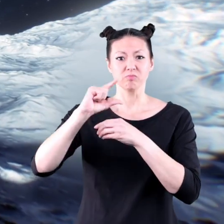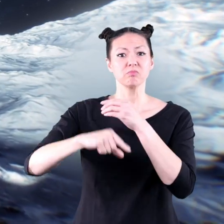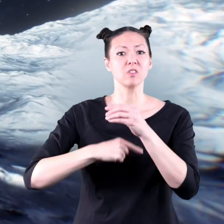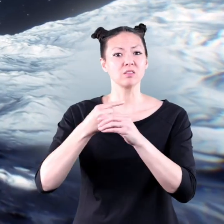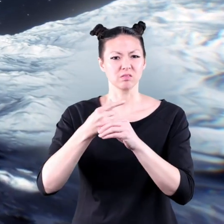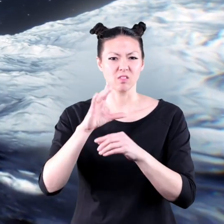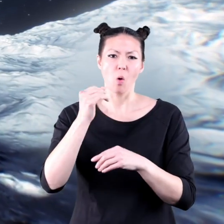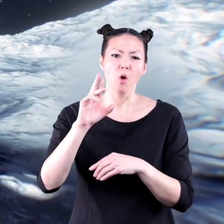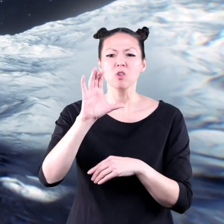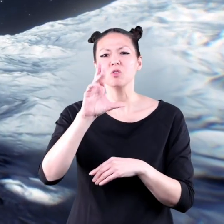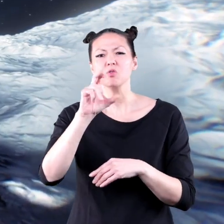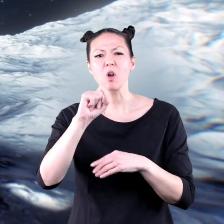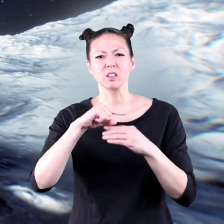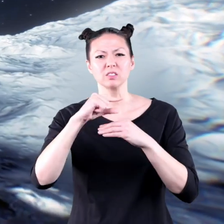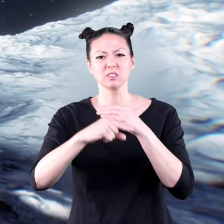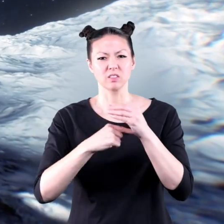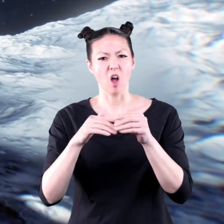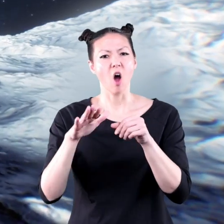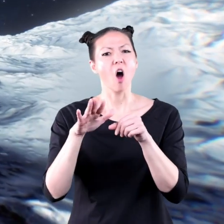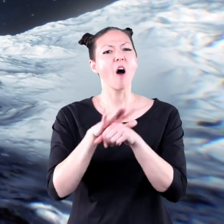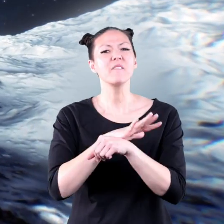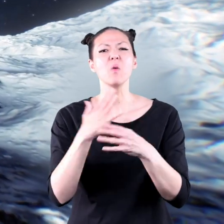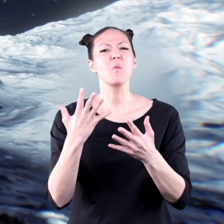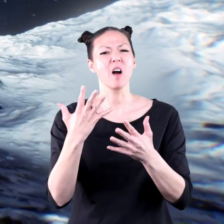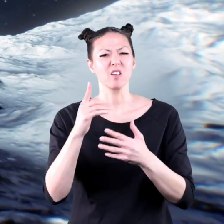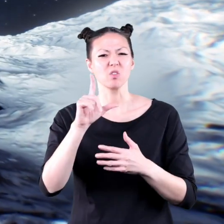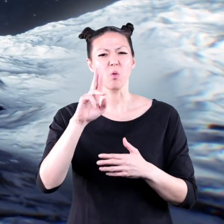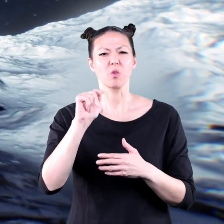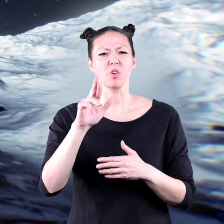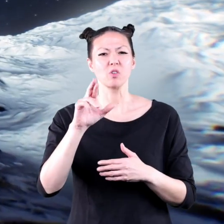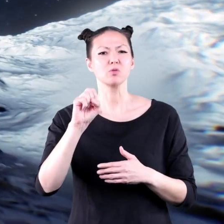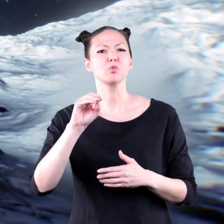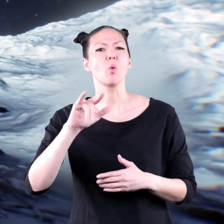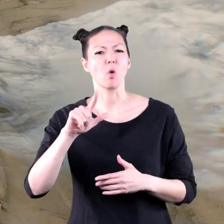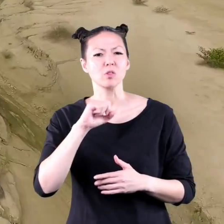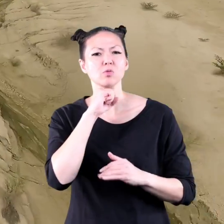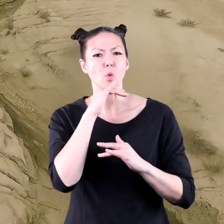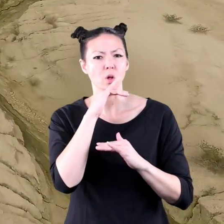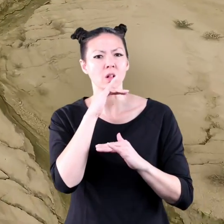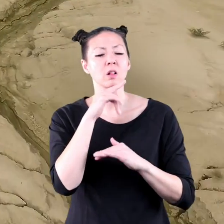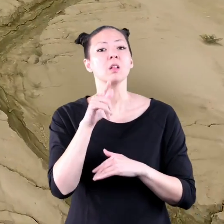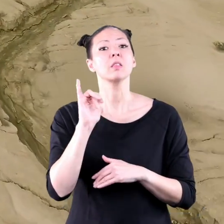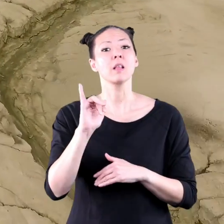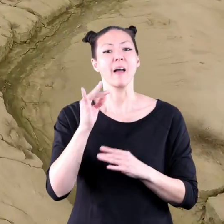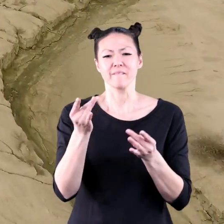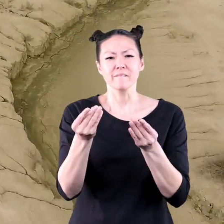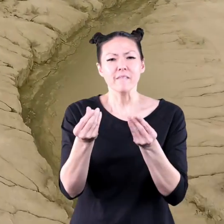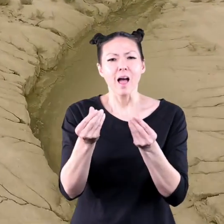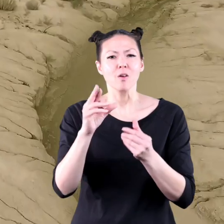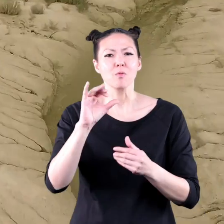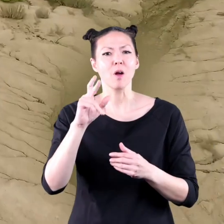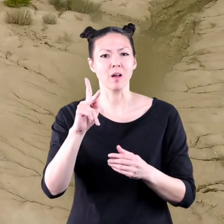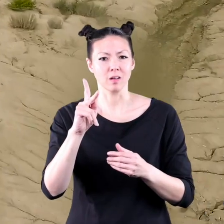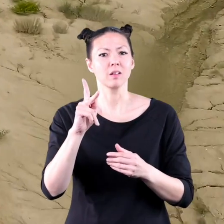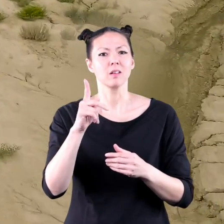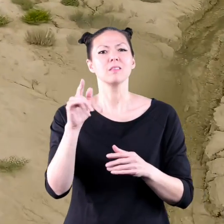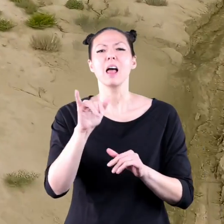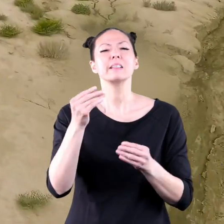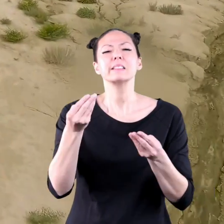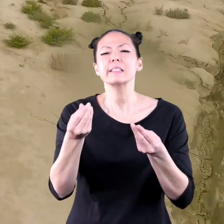or the crust is covered by lunar soil which is fine rock particles kind of like sand or clay